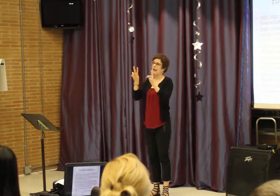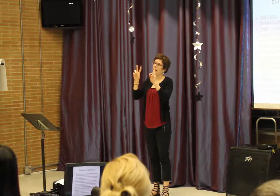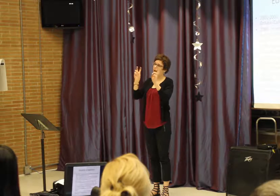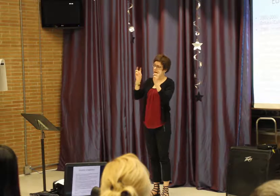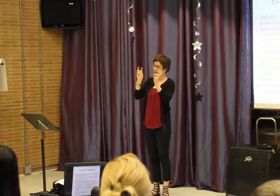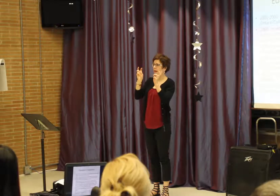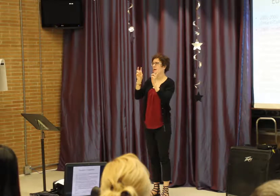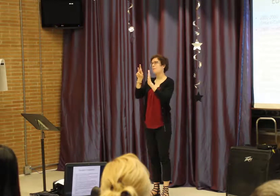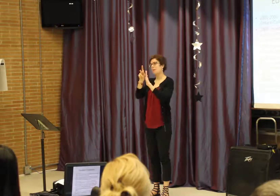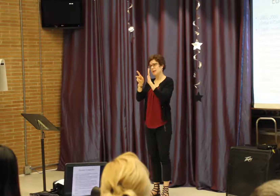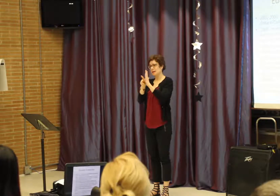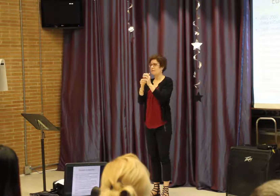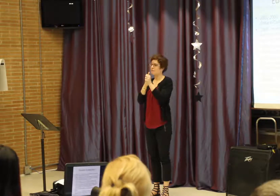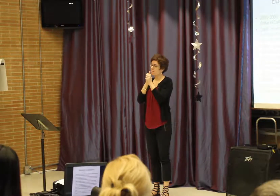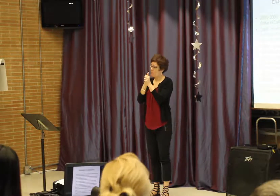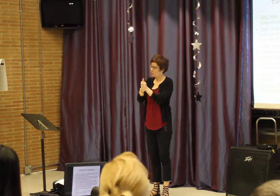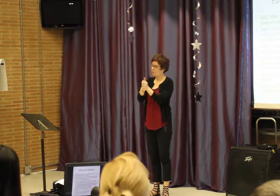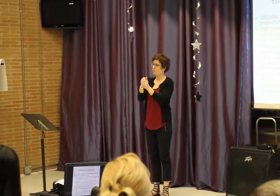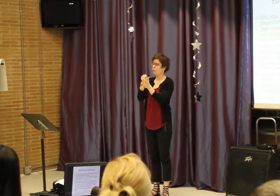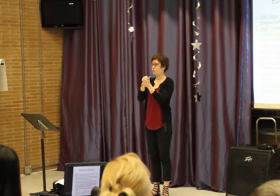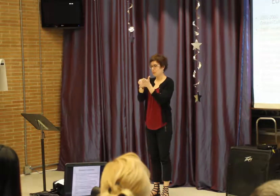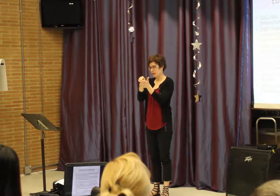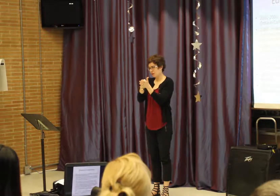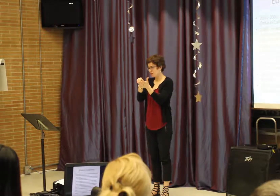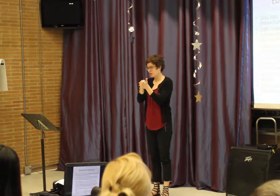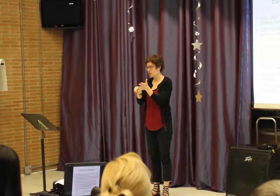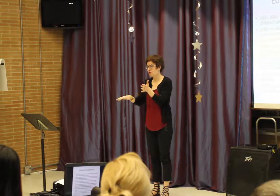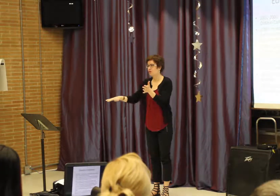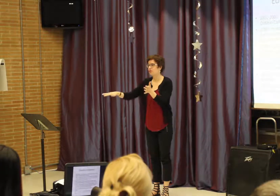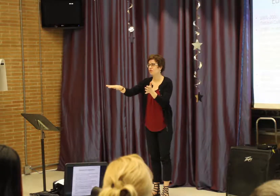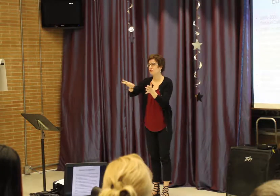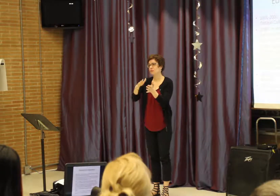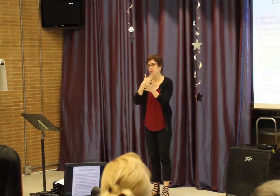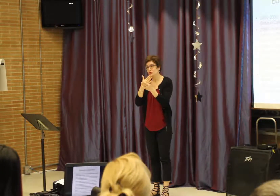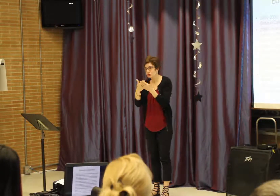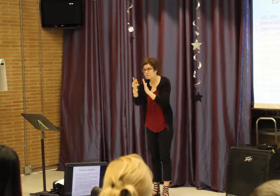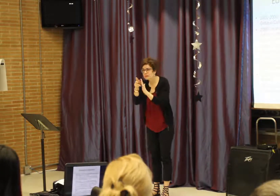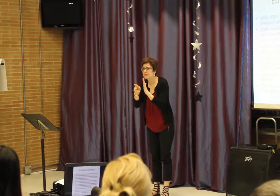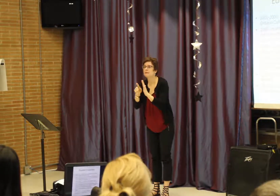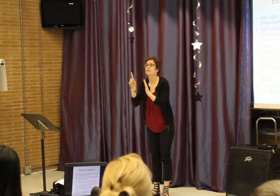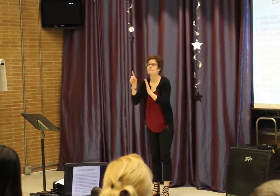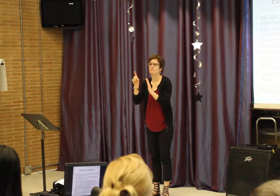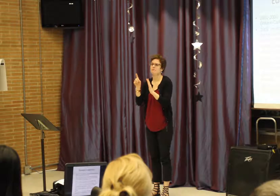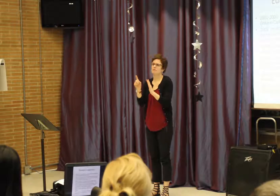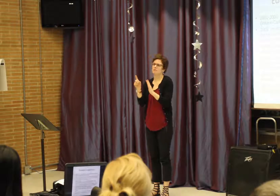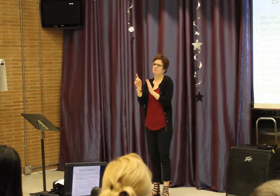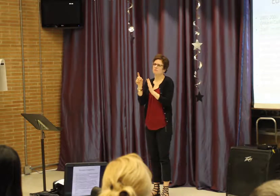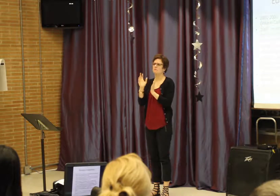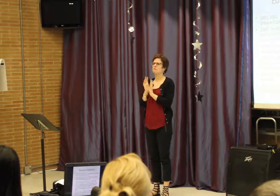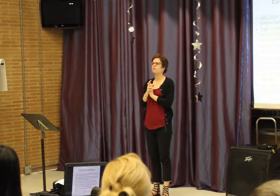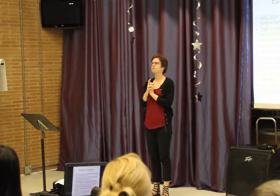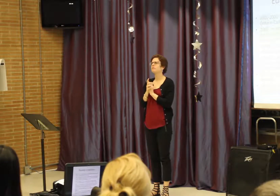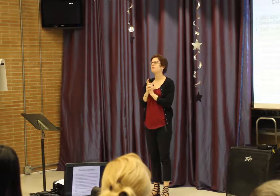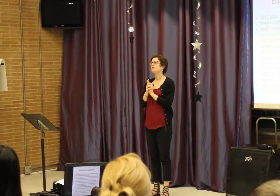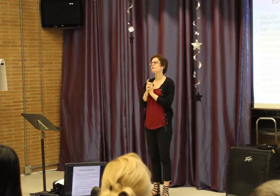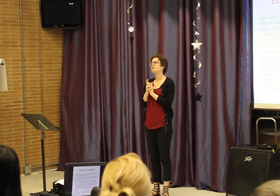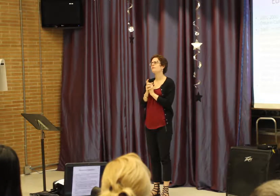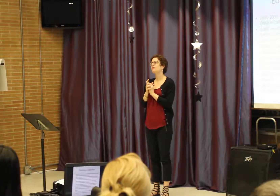OAD, the Ontario Association of the Deaf, asked me to investigate this to see if the policies that were in place were following the current